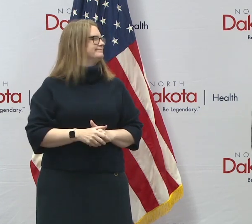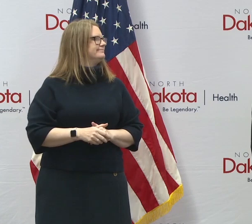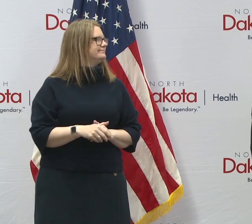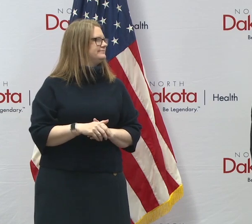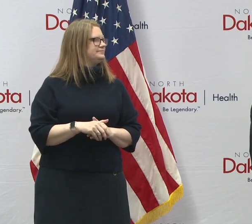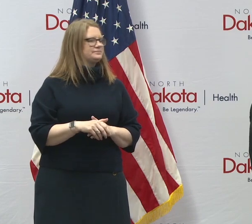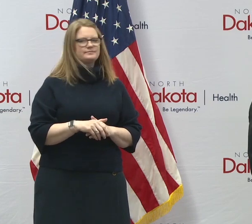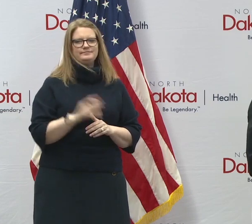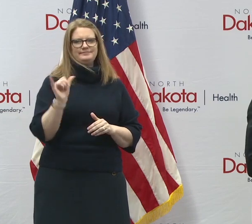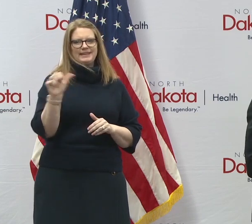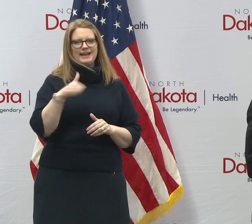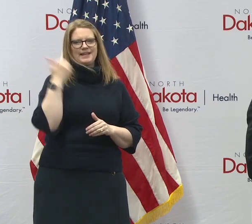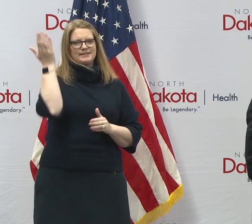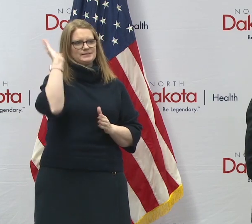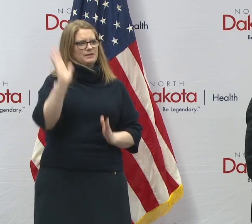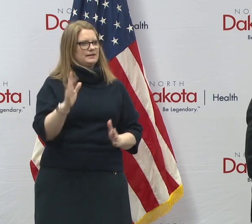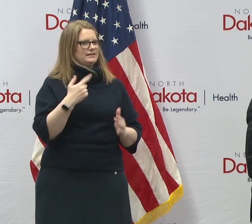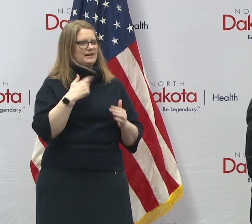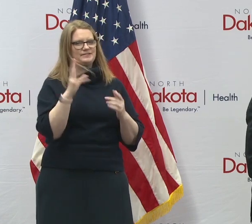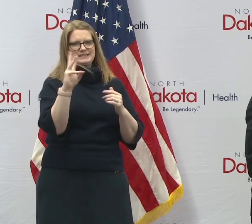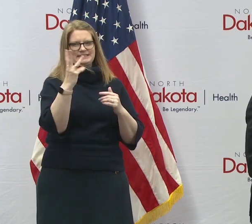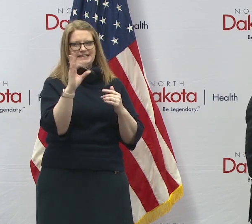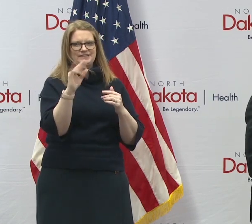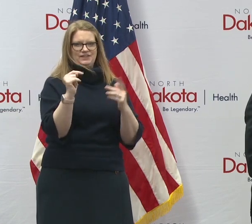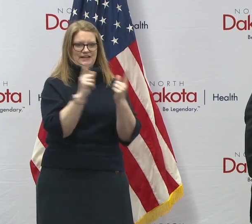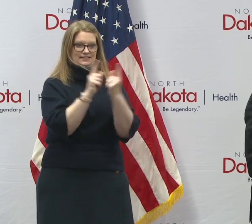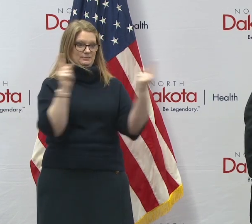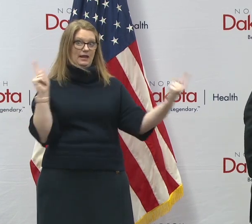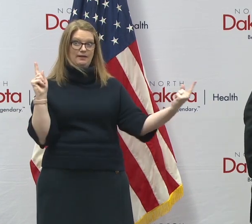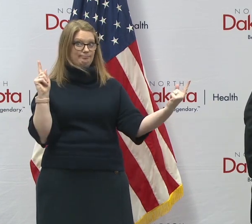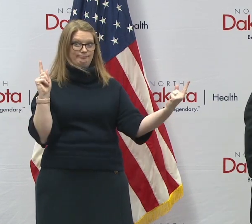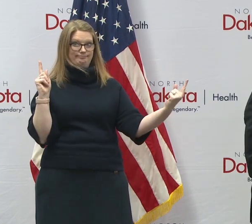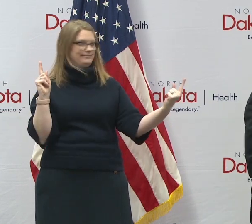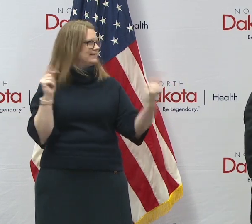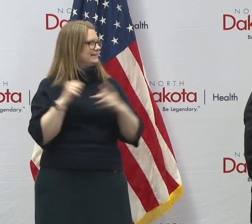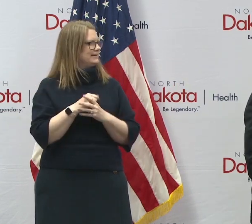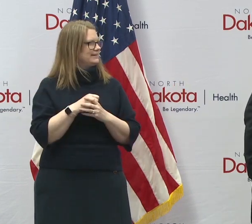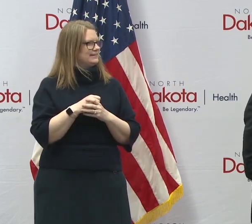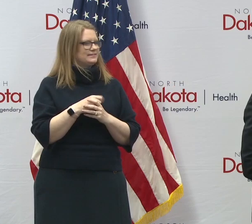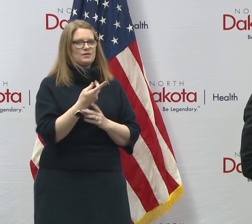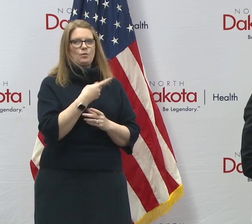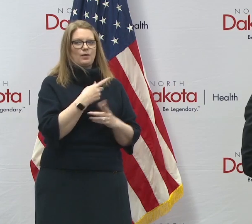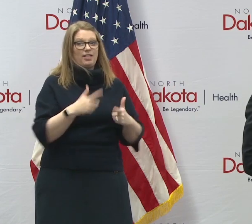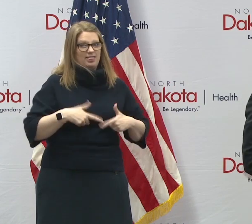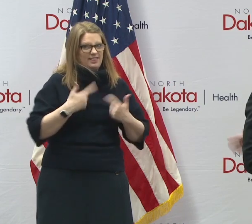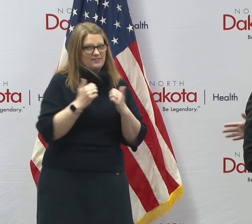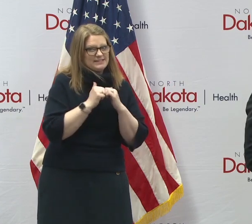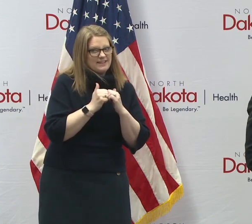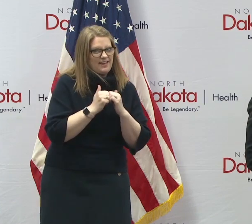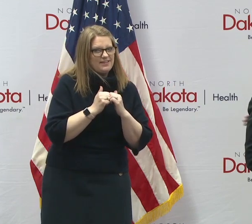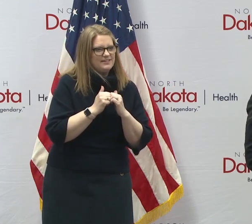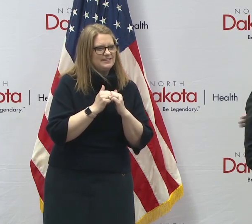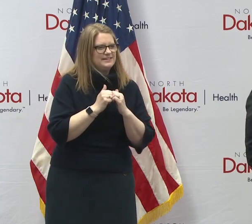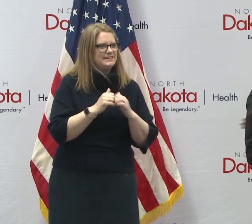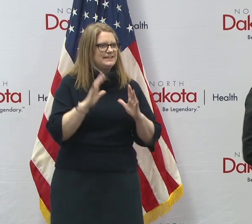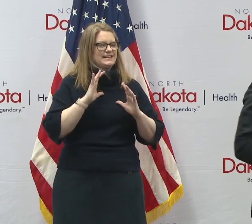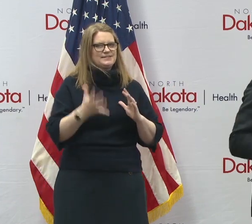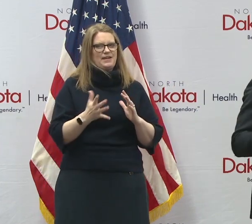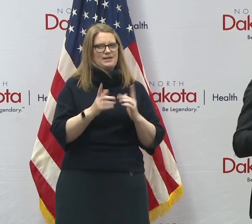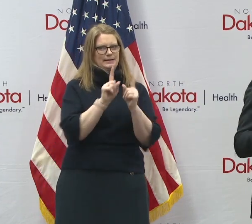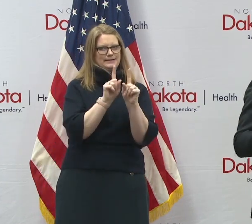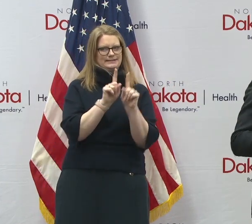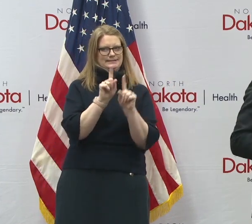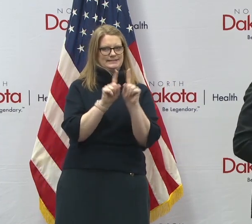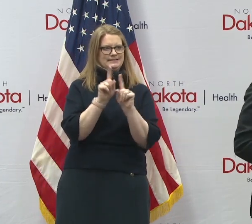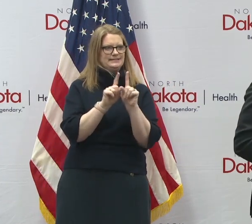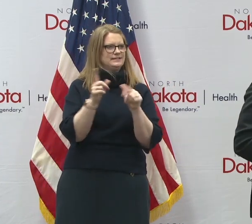And unlike other speakers that I have to stay six feet away from, we're, we're cohabitating. So we can, we can be by each other. It's